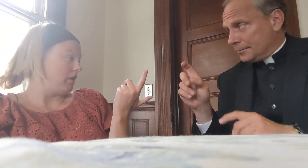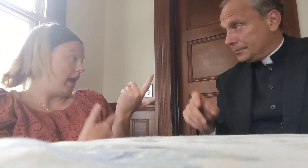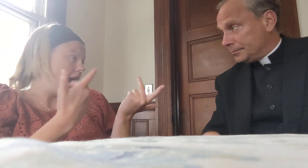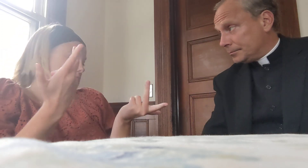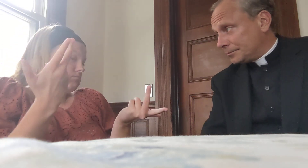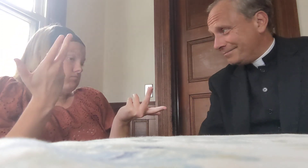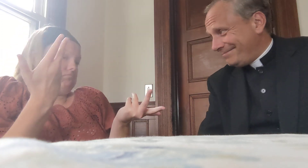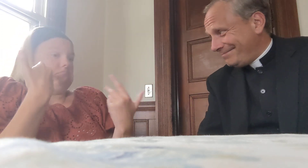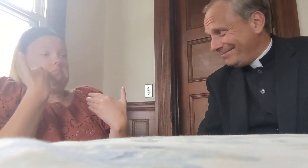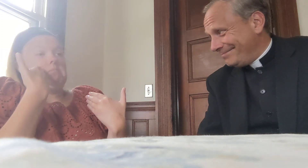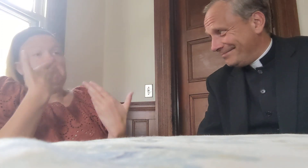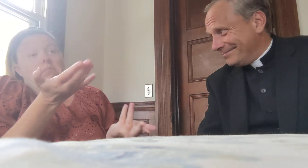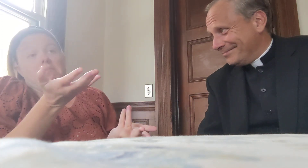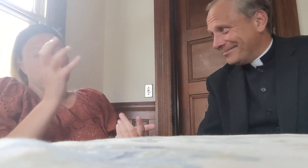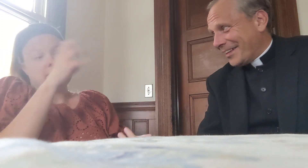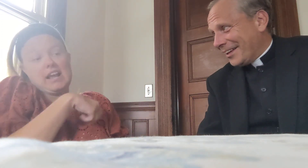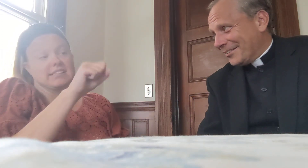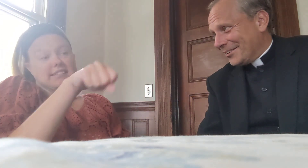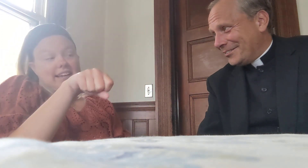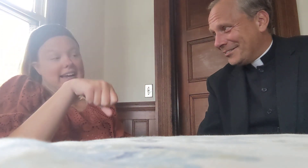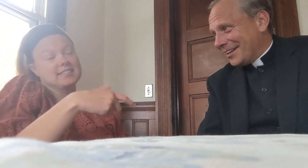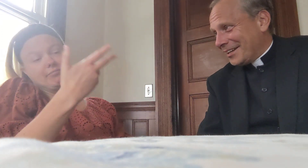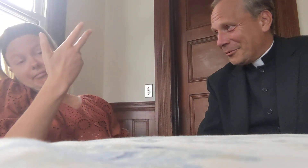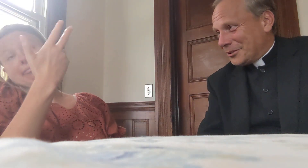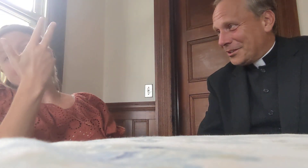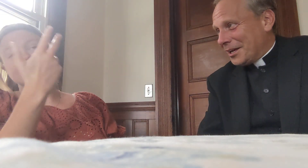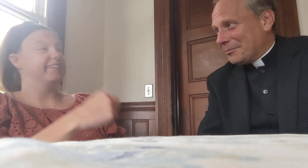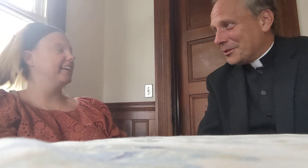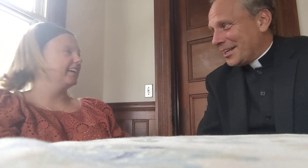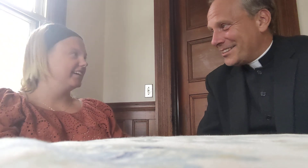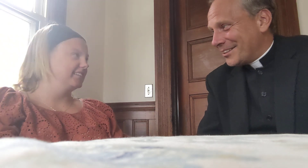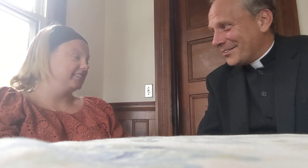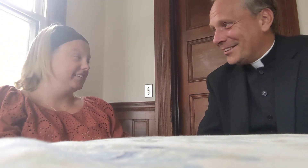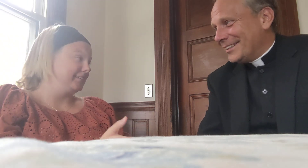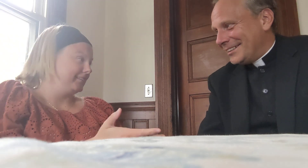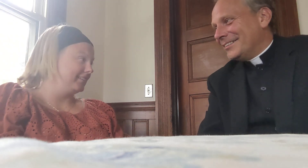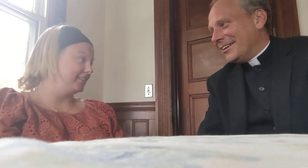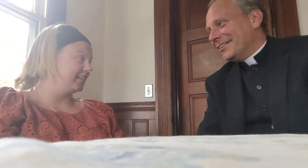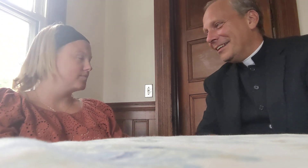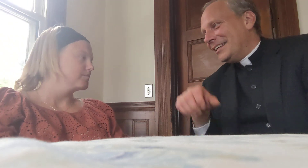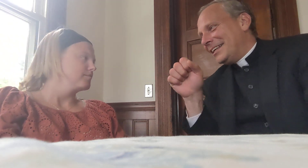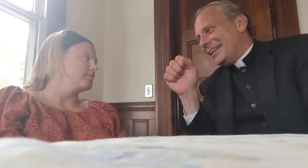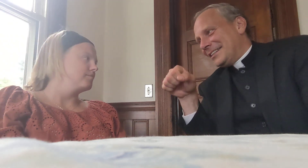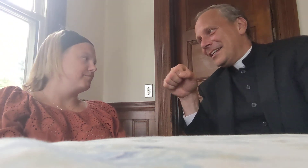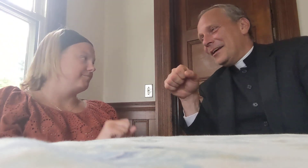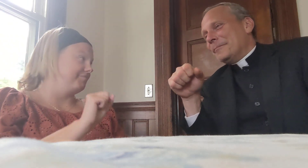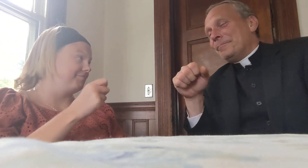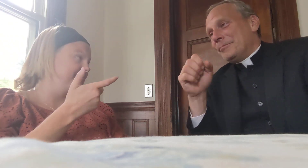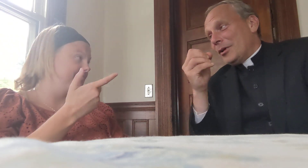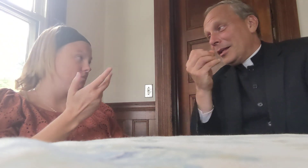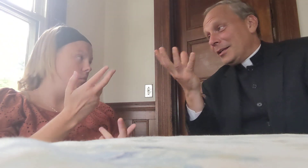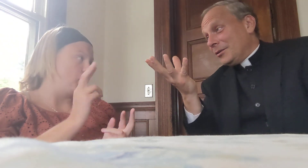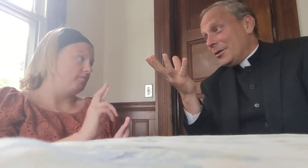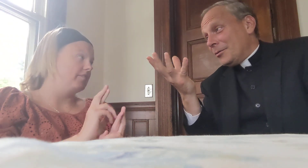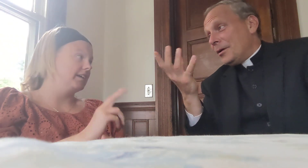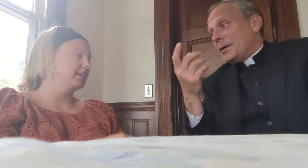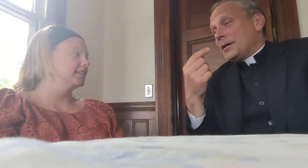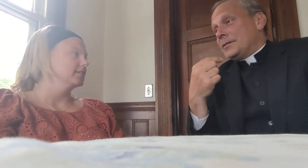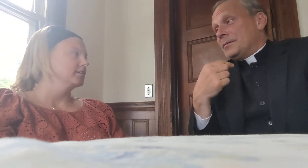I don't know, I would, I would guess so, well, yes, um, well, I'll let you know, because,